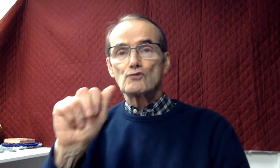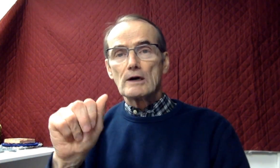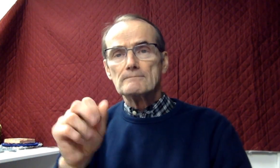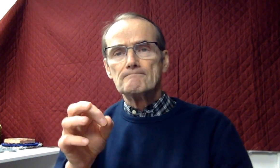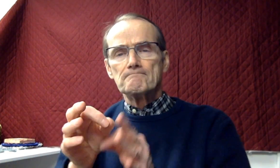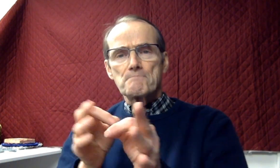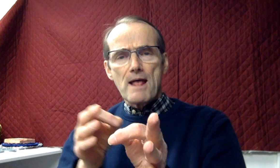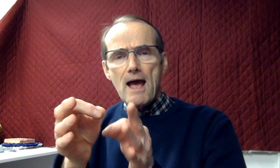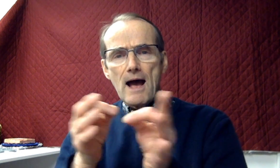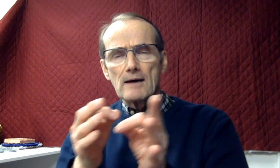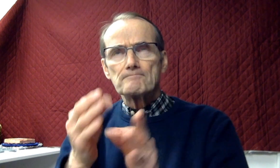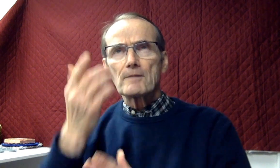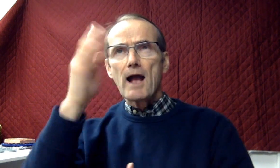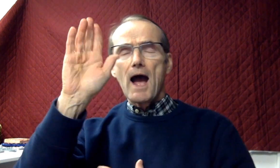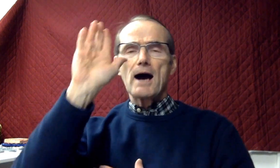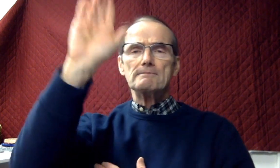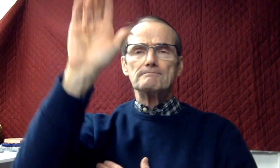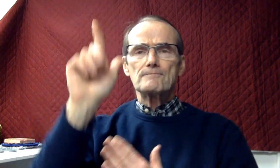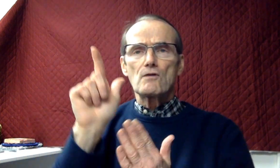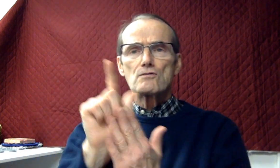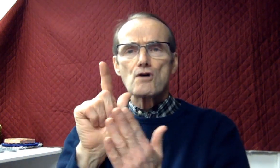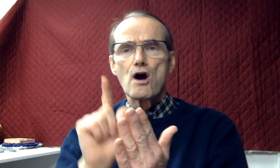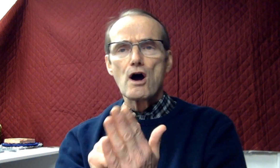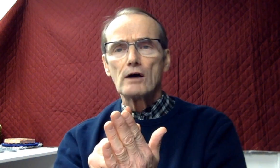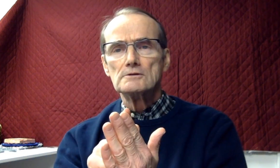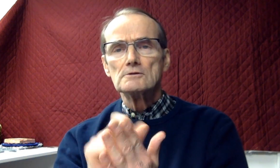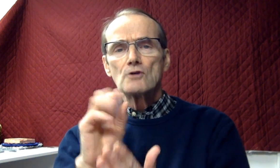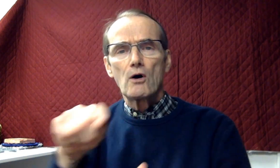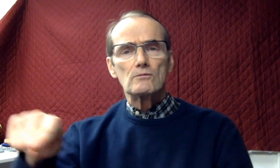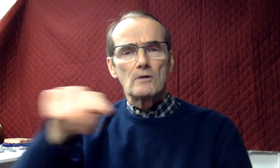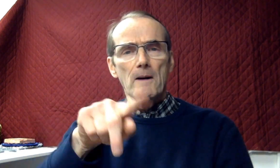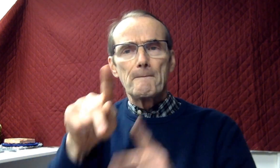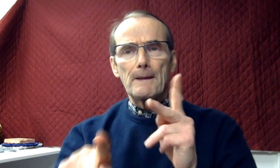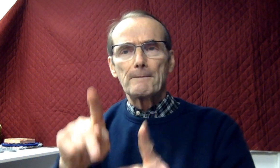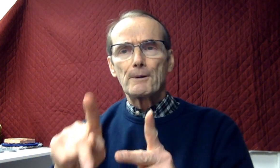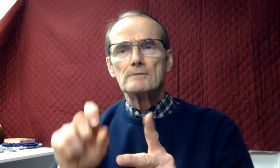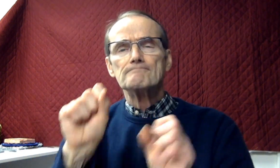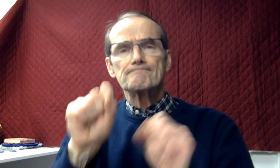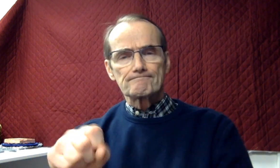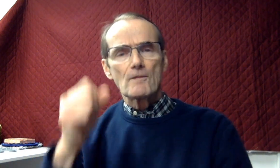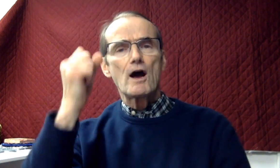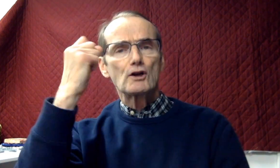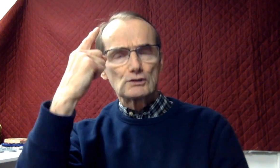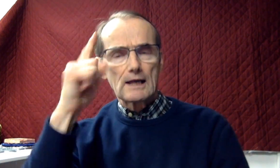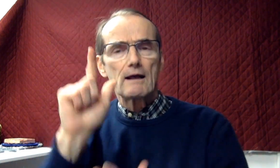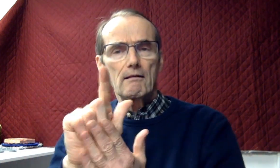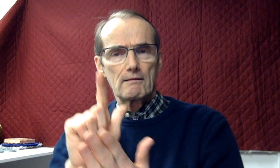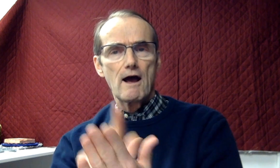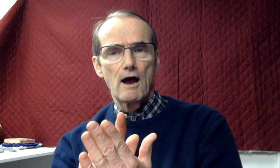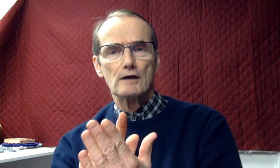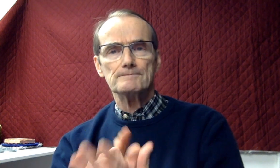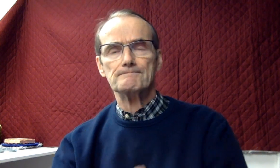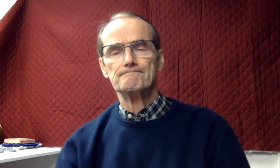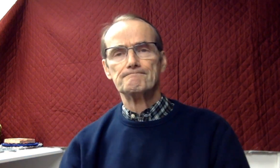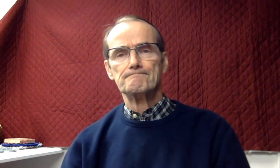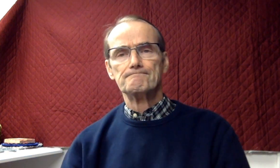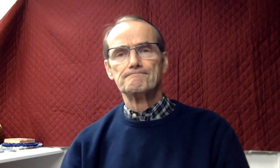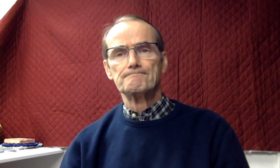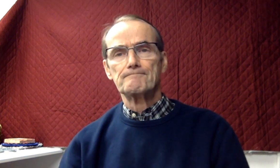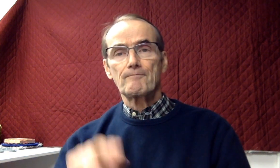to the ground. Ezra read plainly from the book of the law of God, interpreting it so